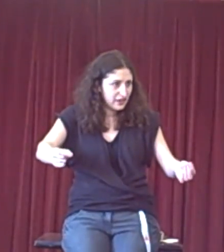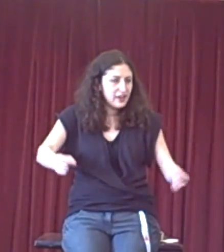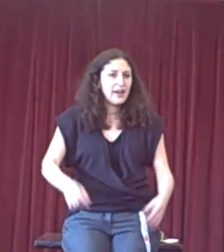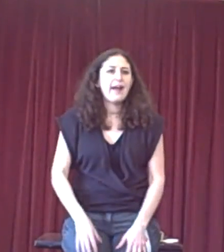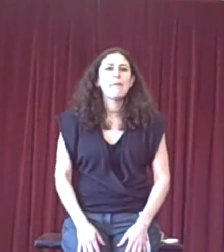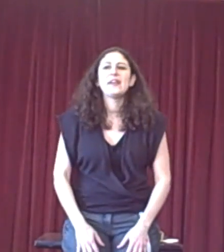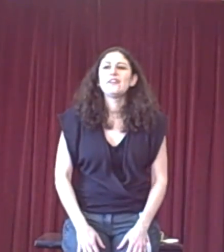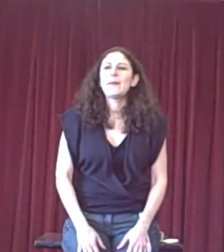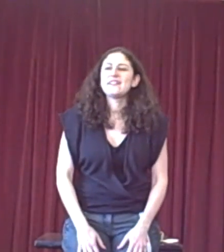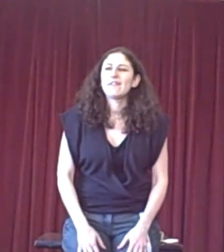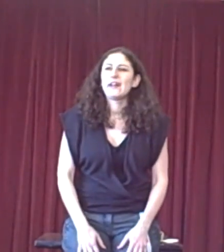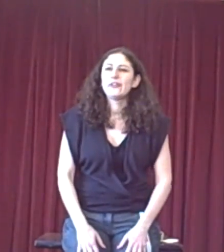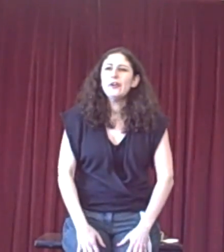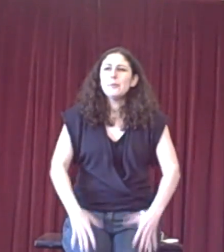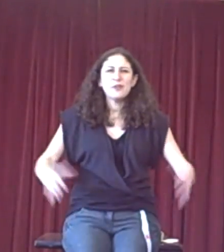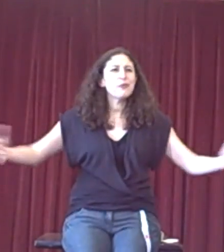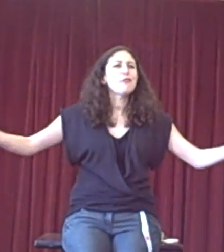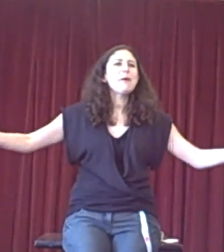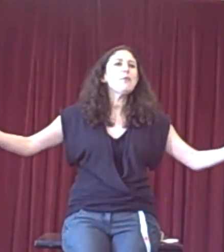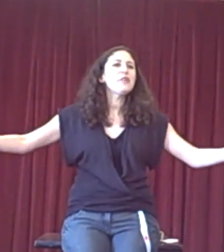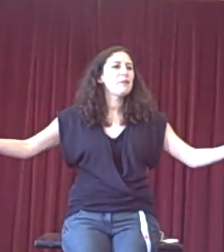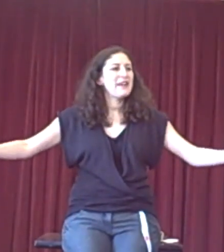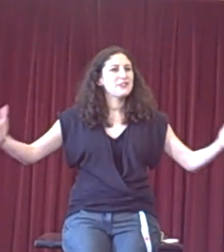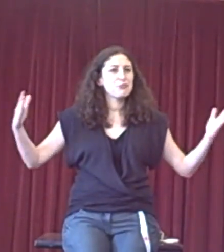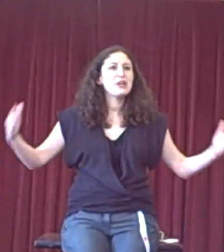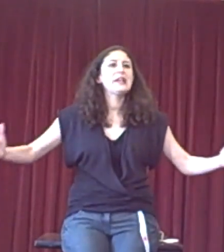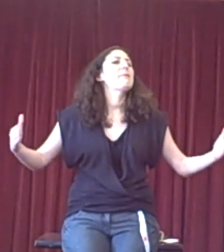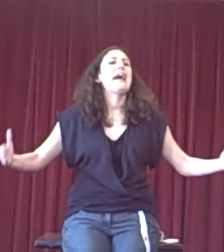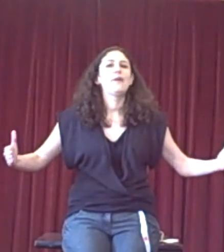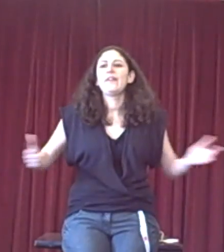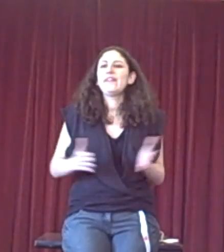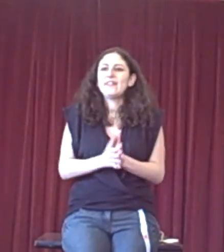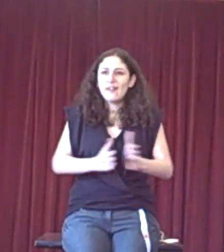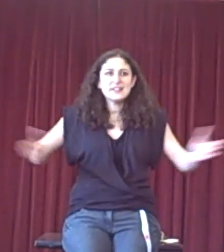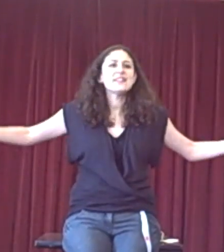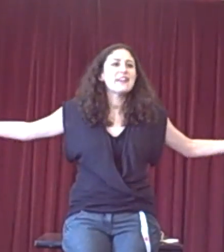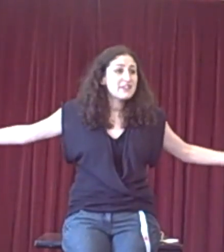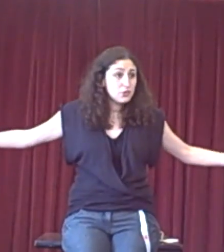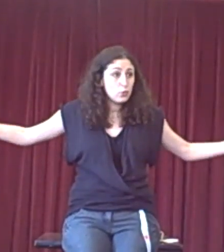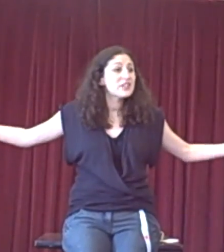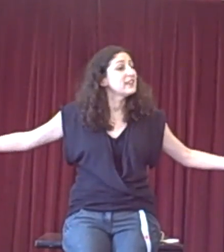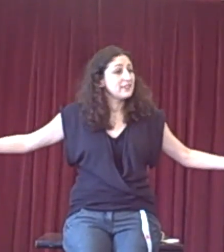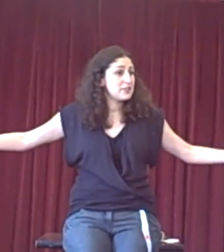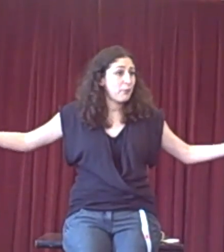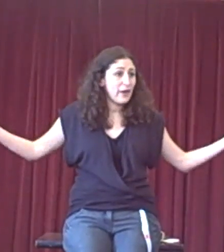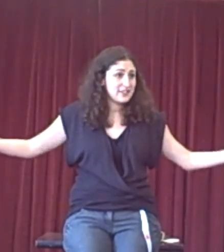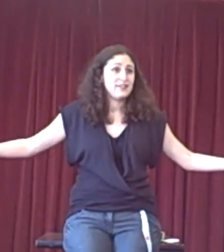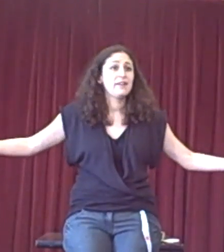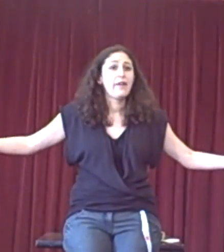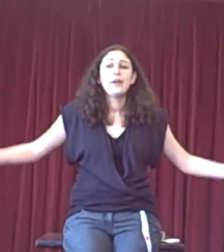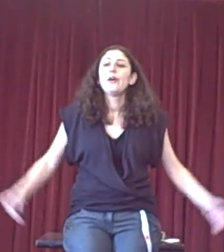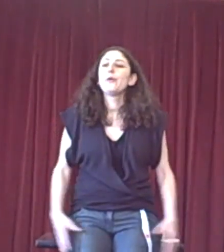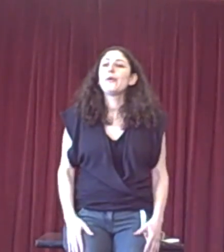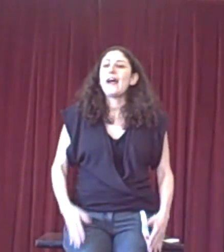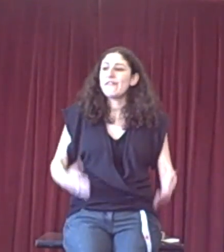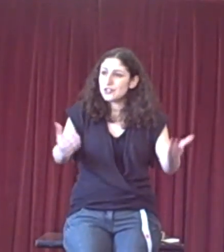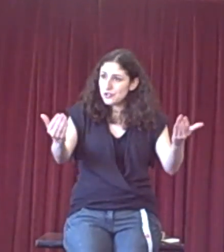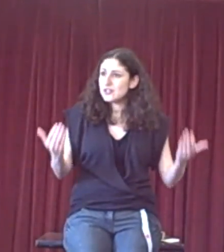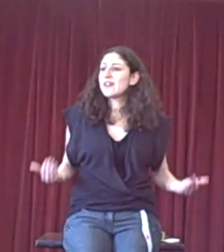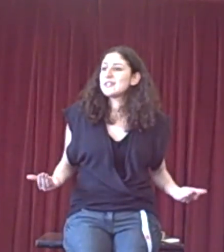in a debate around. But if we remember what a debate is really about, it's the idea that there is an audience present who are having two sides